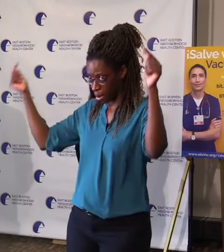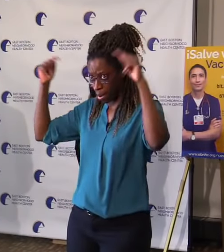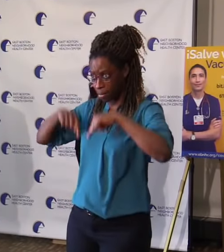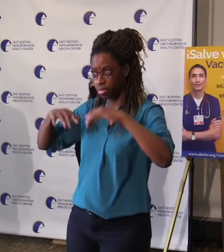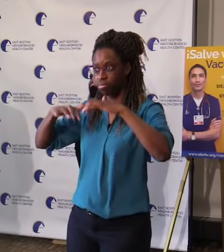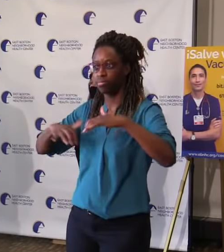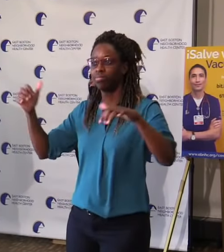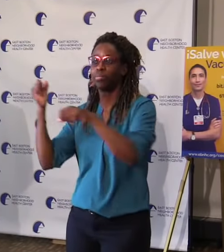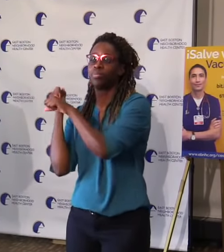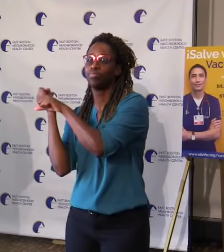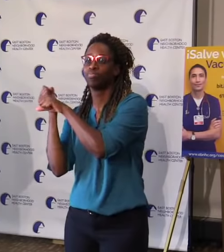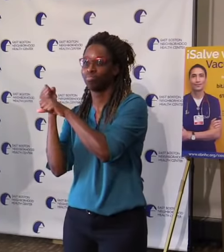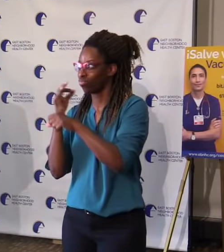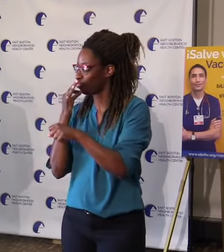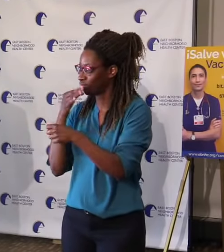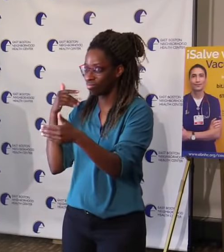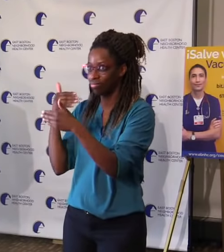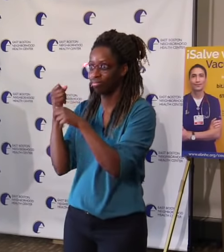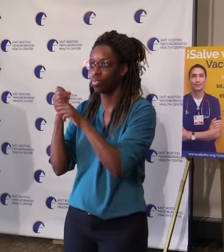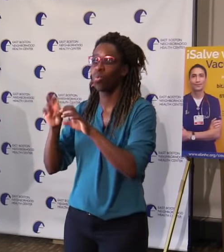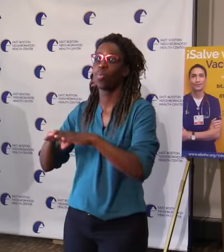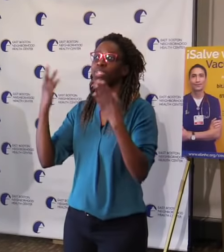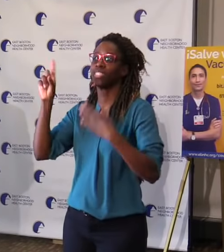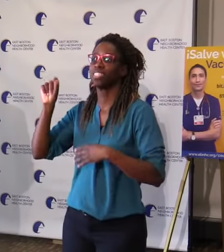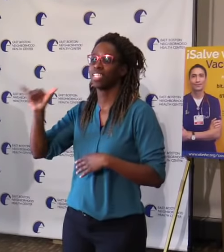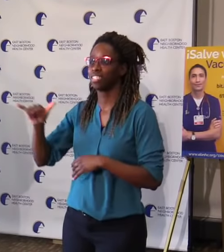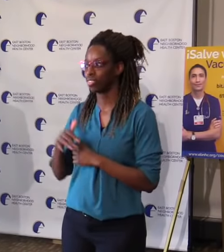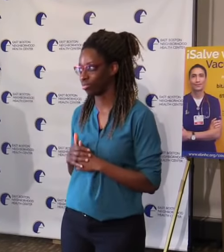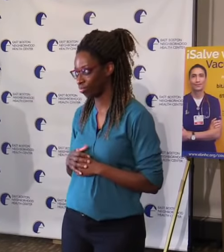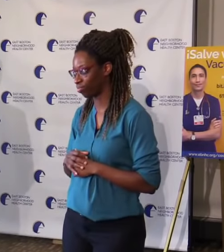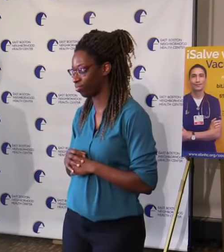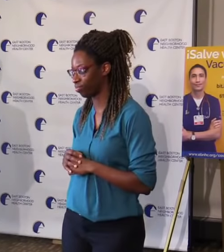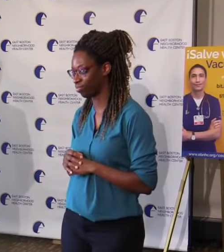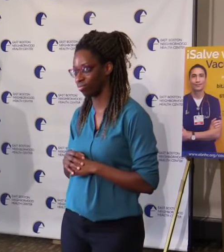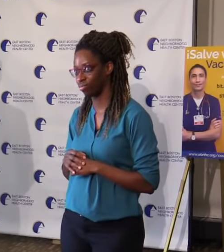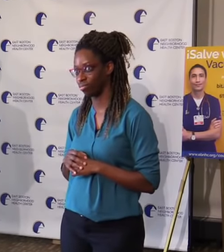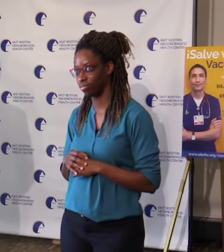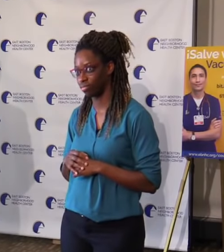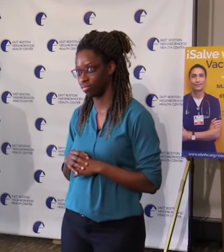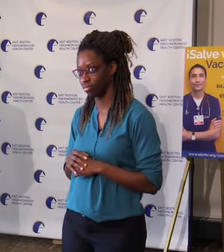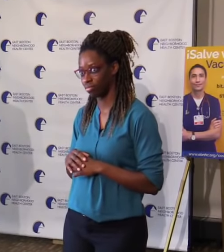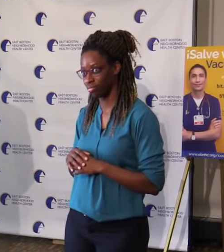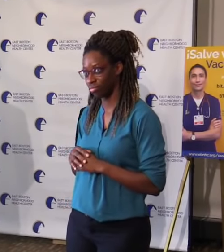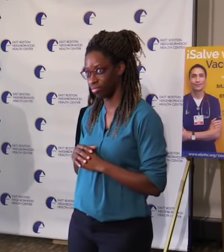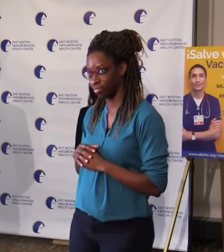Fenway Park and opening day is kind of far from now. It's in April. in April.